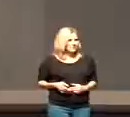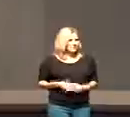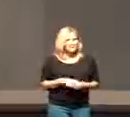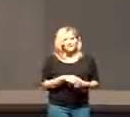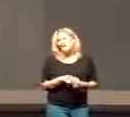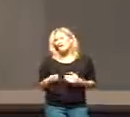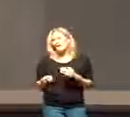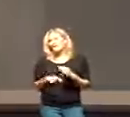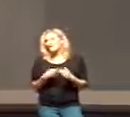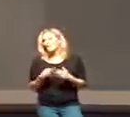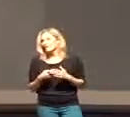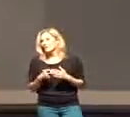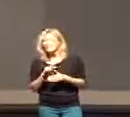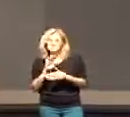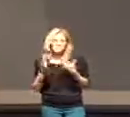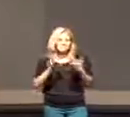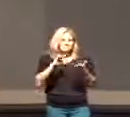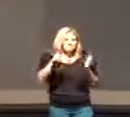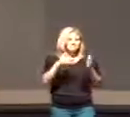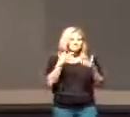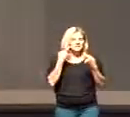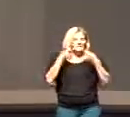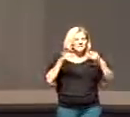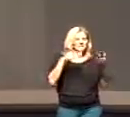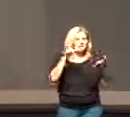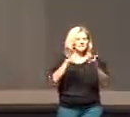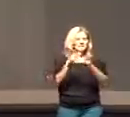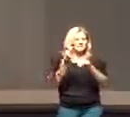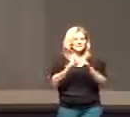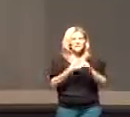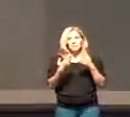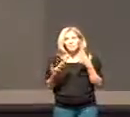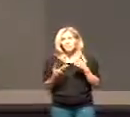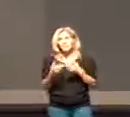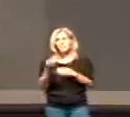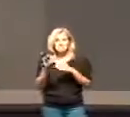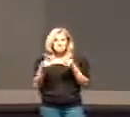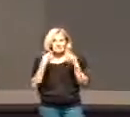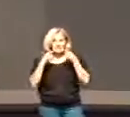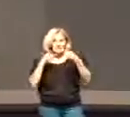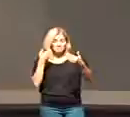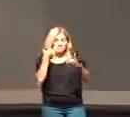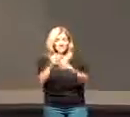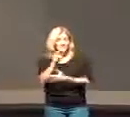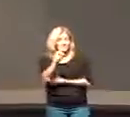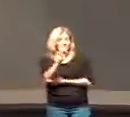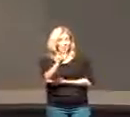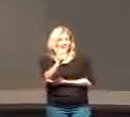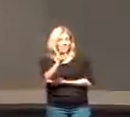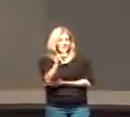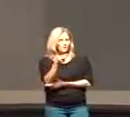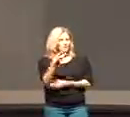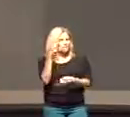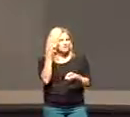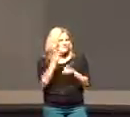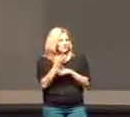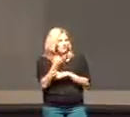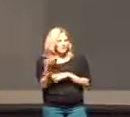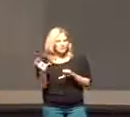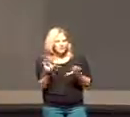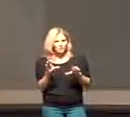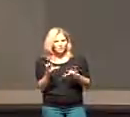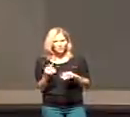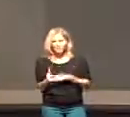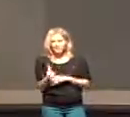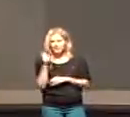sometimes we get maybe to the middle of the month some of you might be good and might make it to March but it's the most difficult thing we do